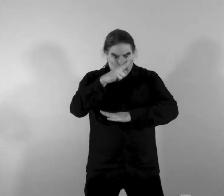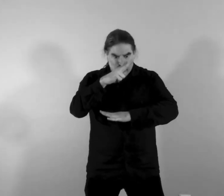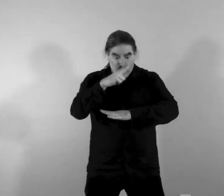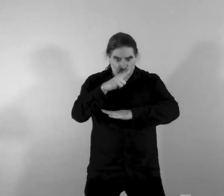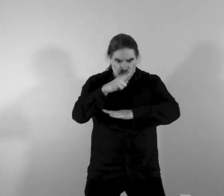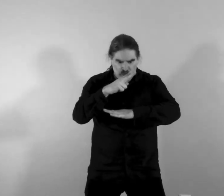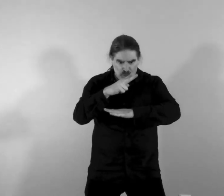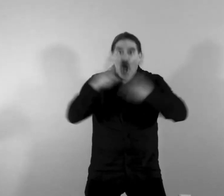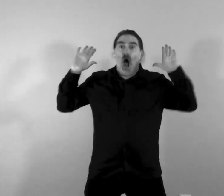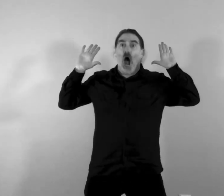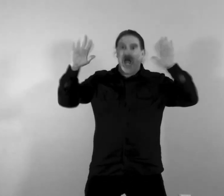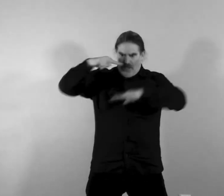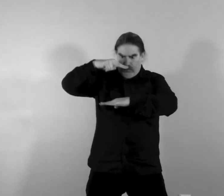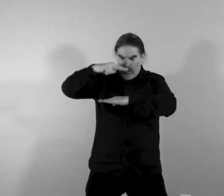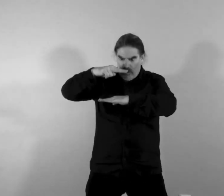he falls